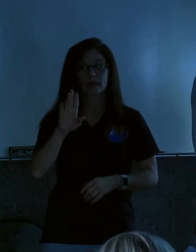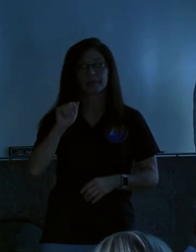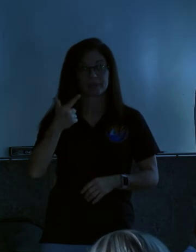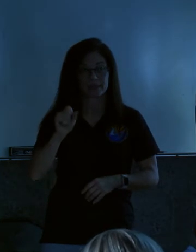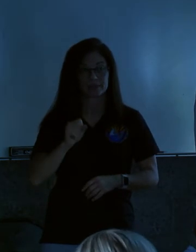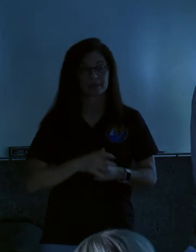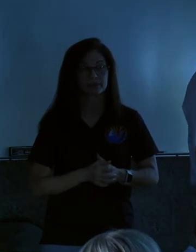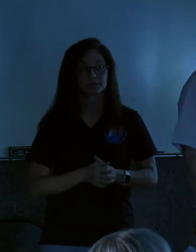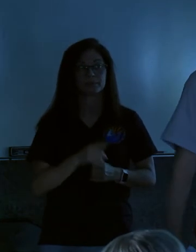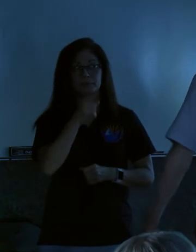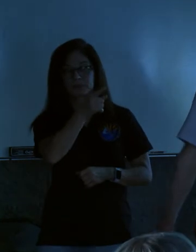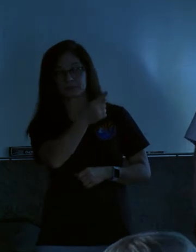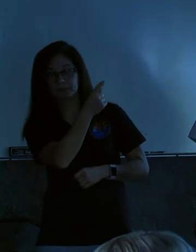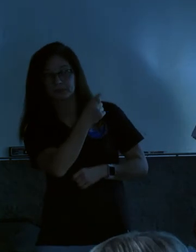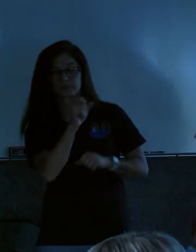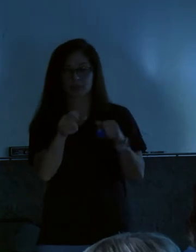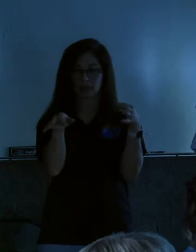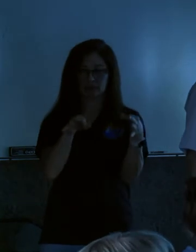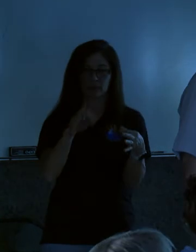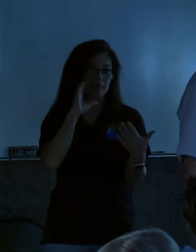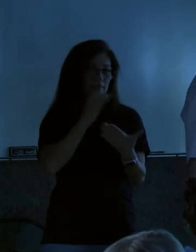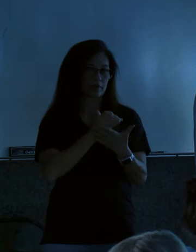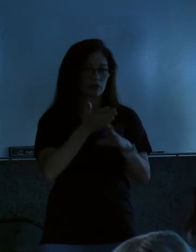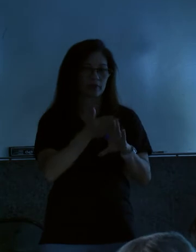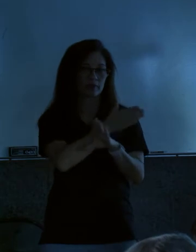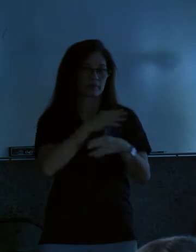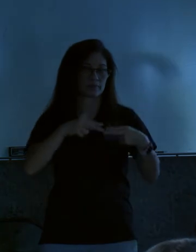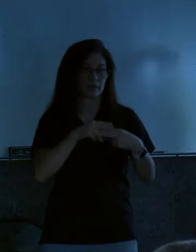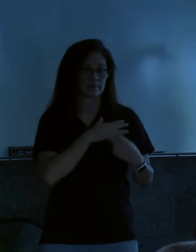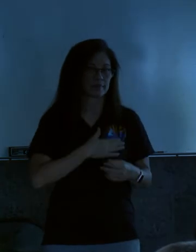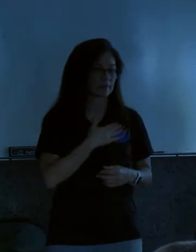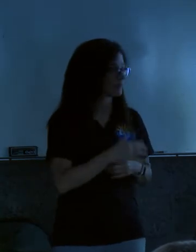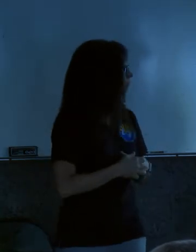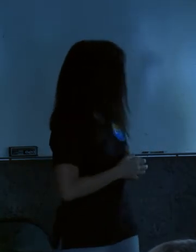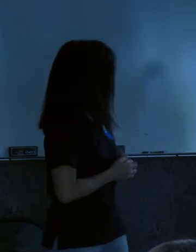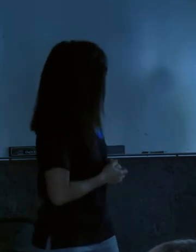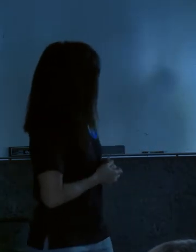Next slide, please. Can you explain the illustration on the previous slide? You bet. Let me go back.